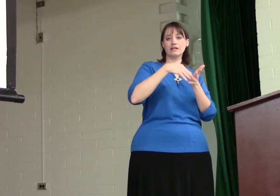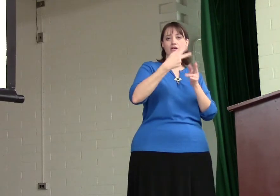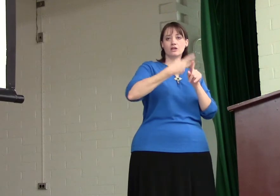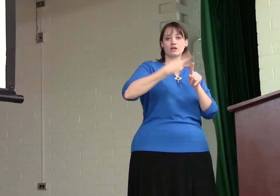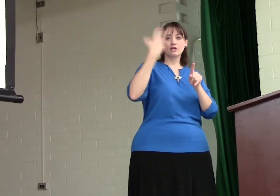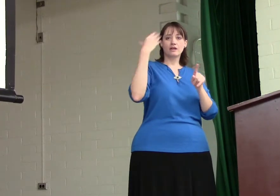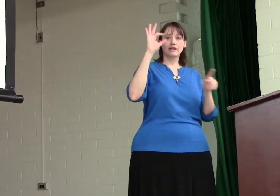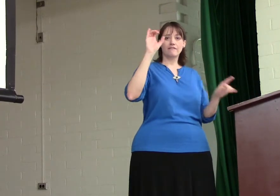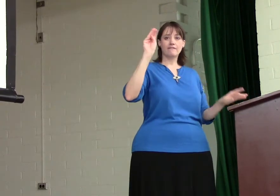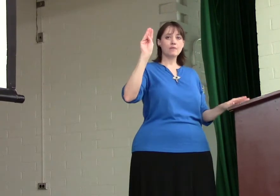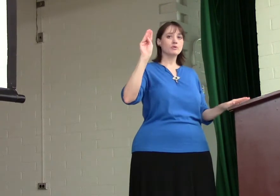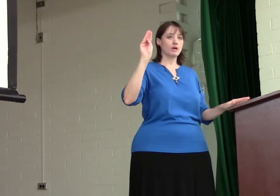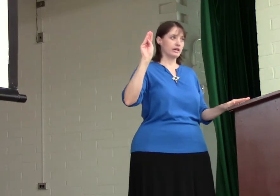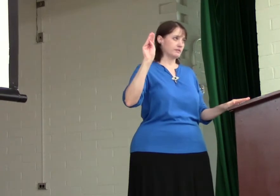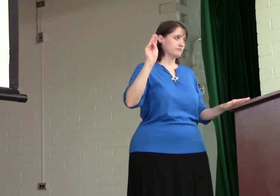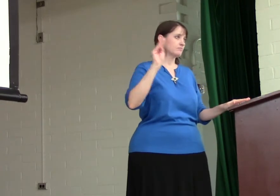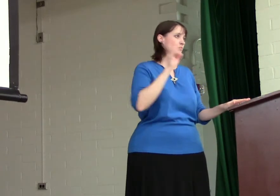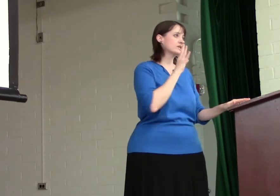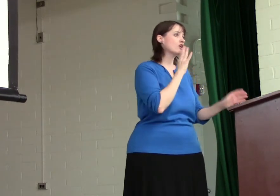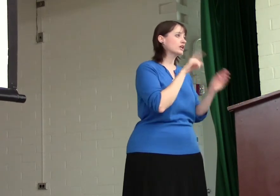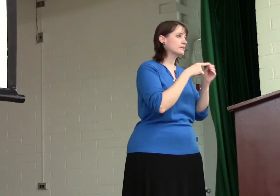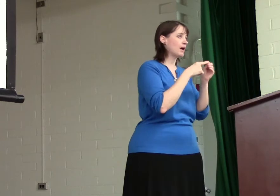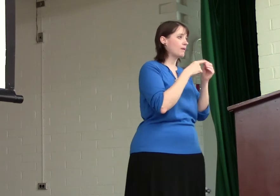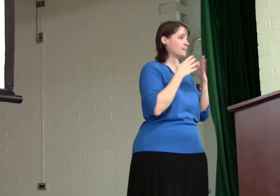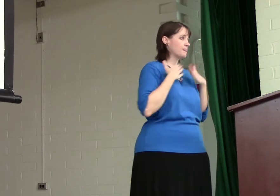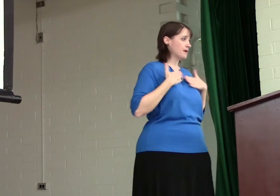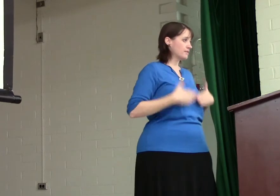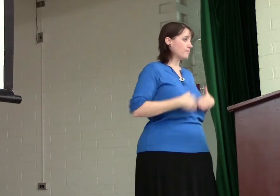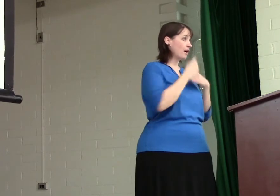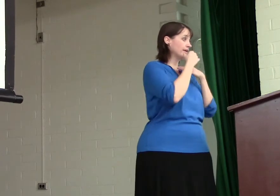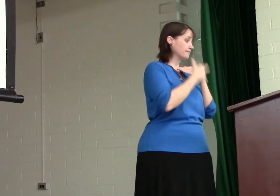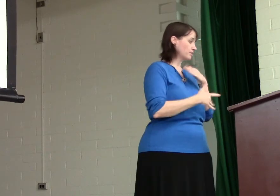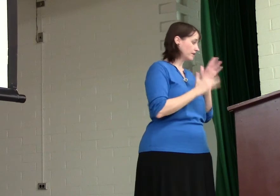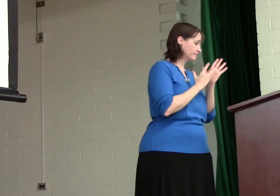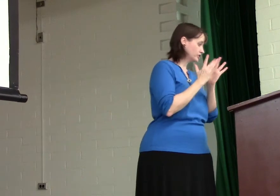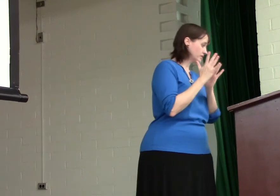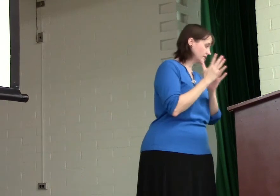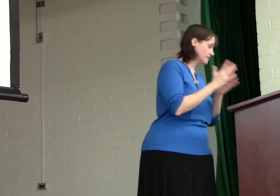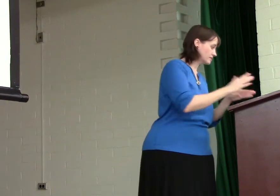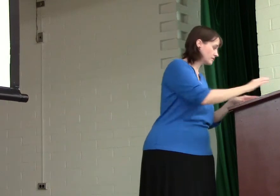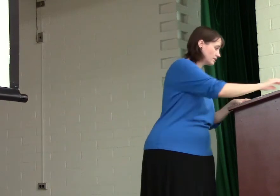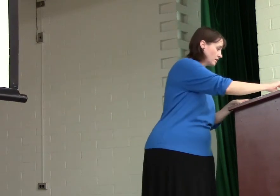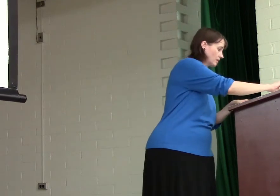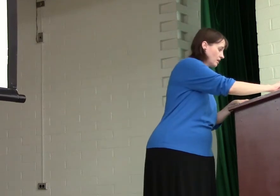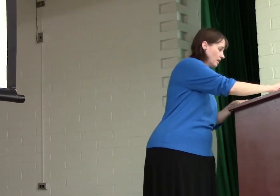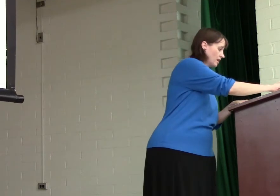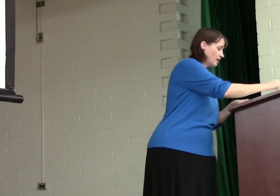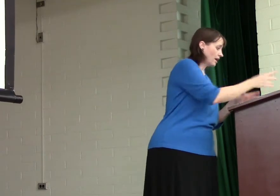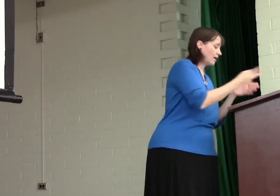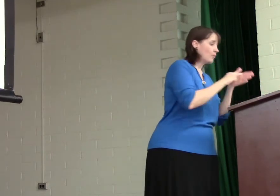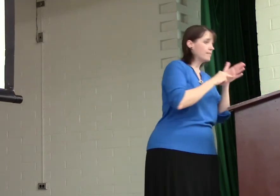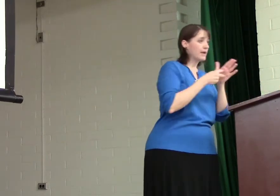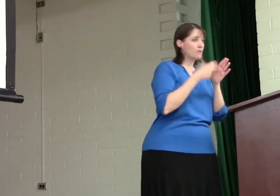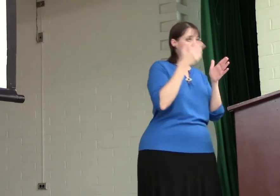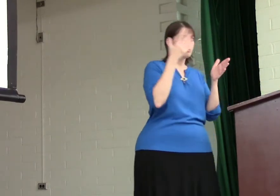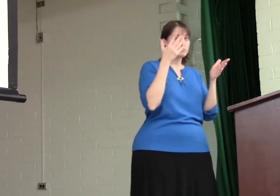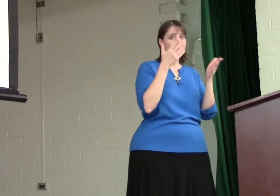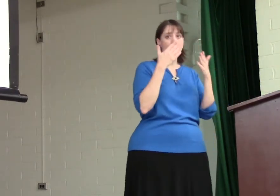in February. We talked about the body and blood of Jesus and what it meant. And how